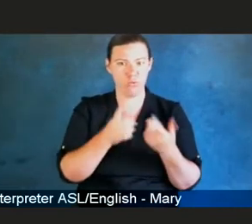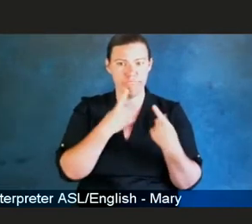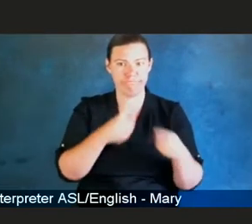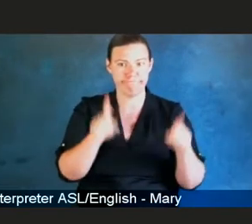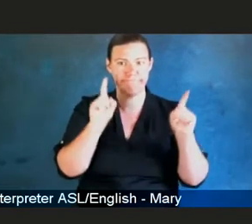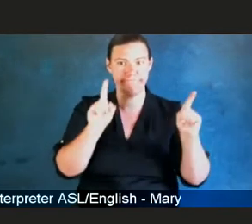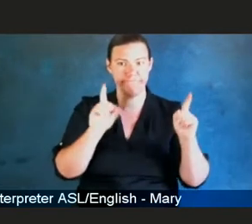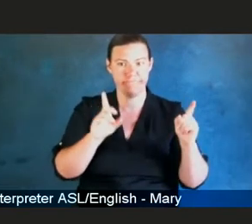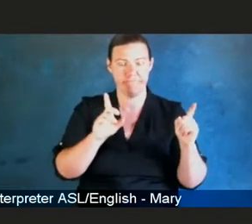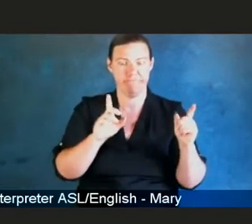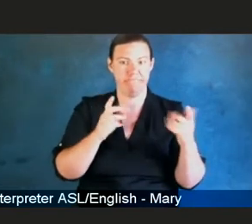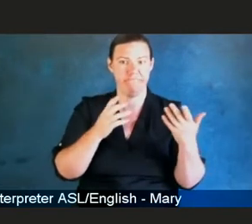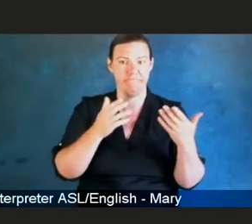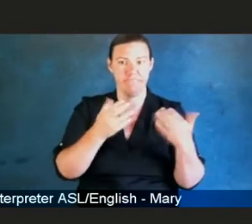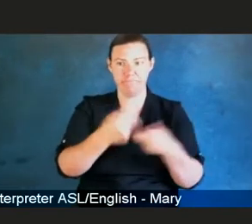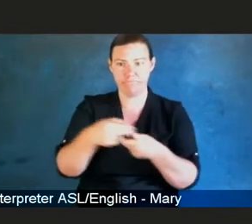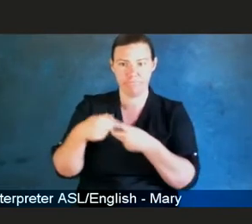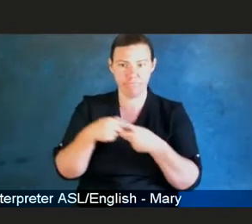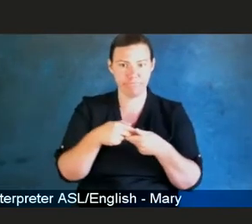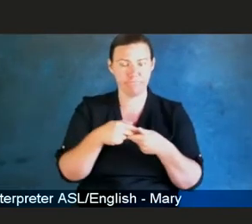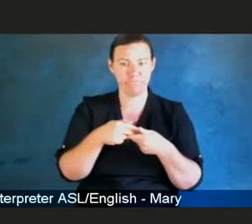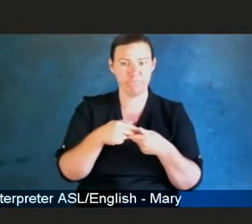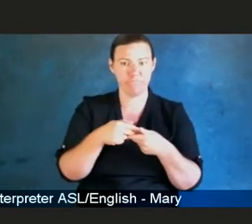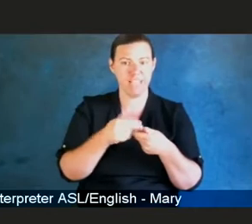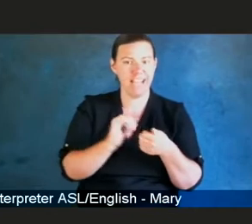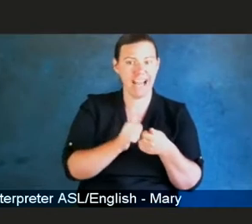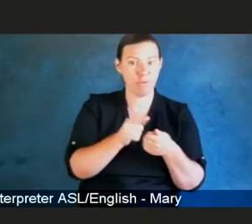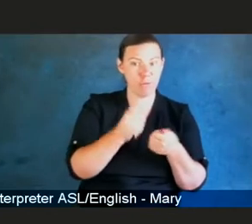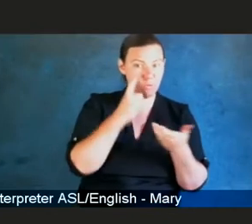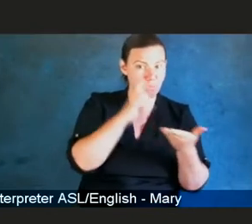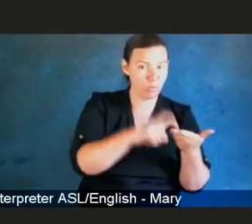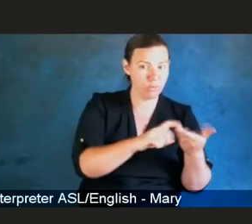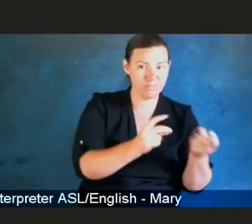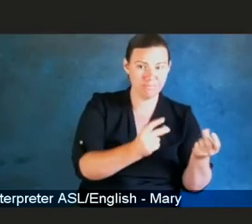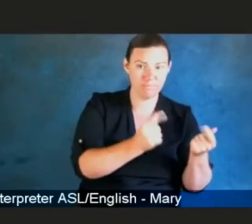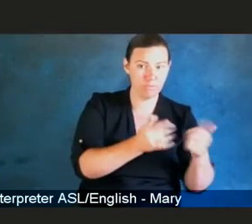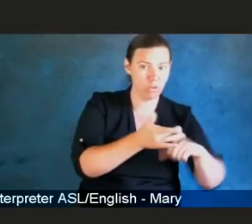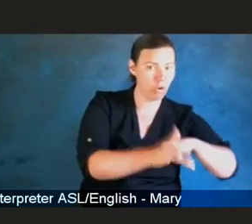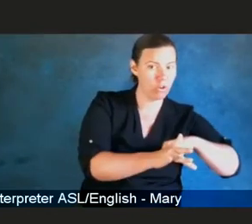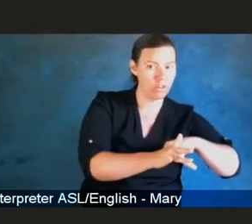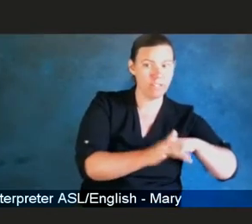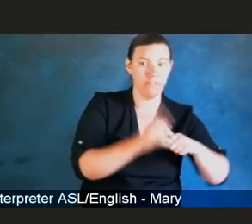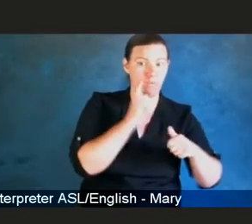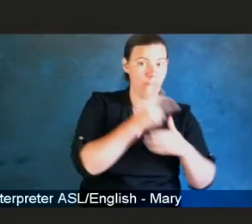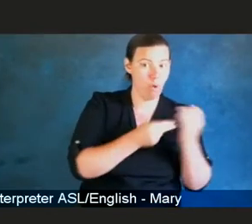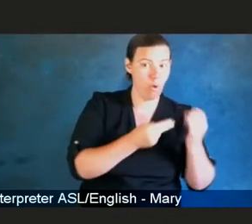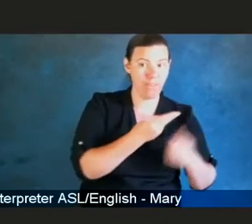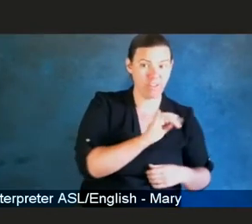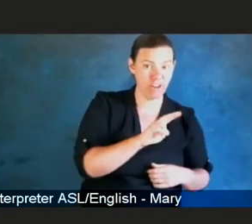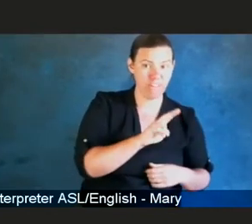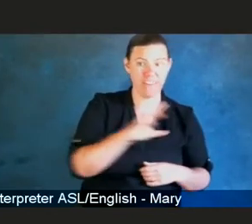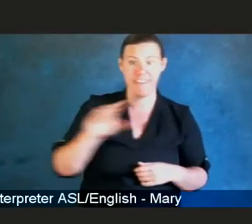that became a big game changer for you, both in HIV and in COVID. Well, I'd say it's a